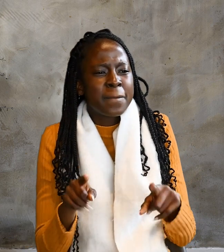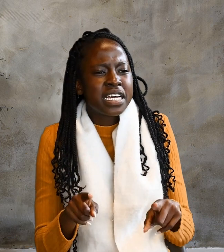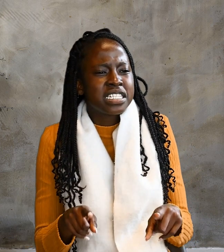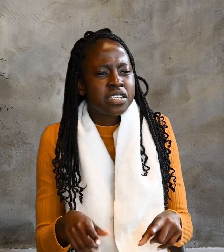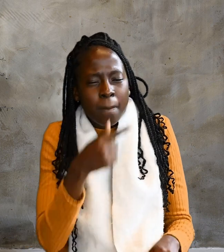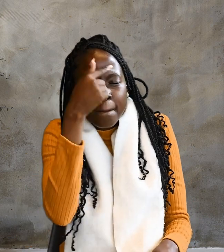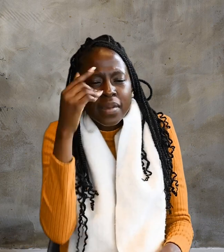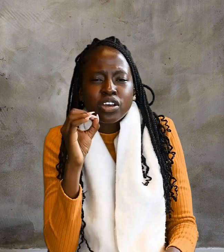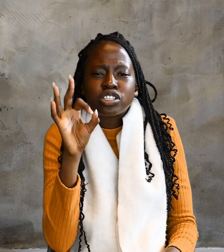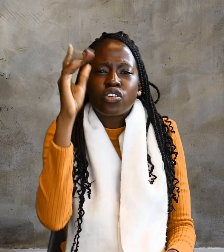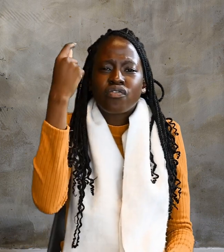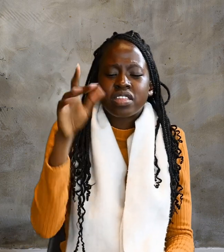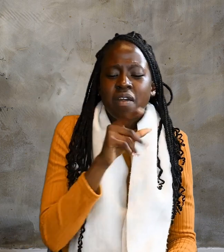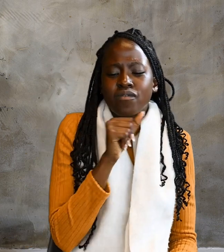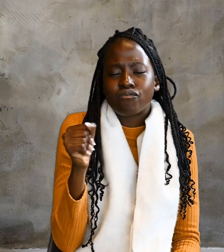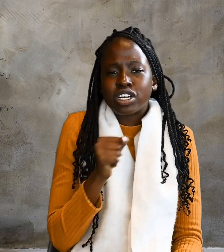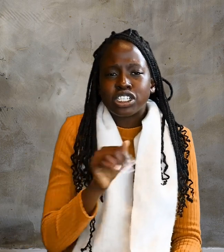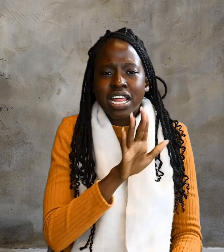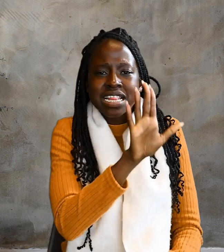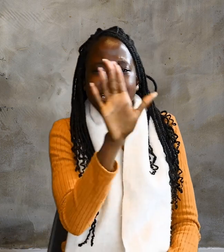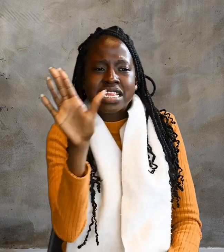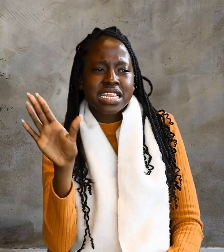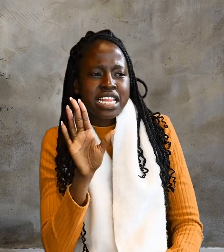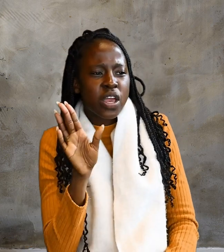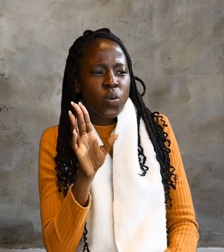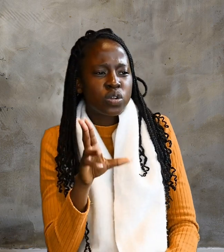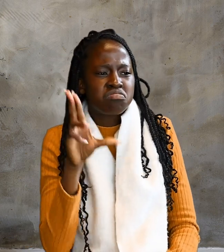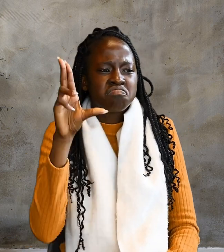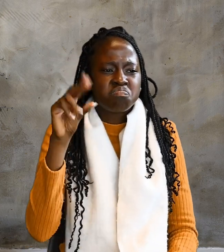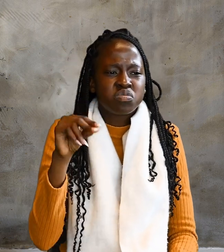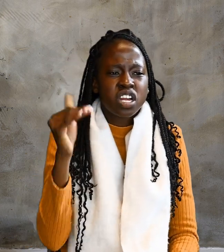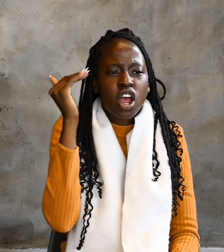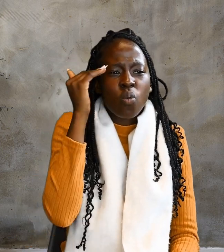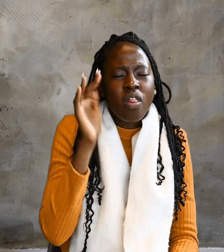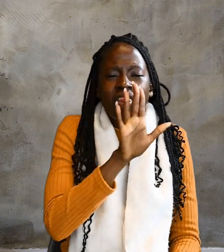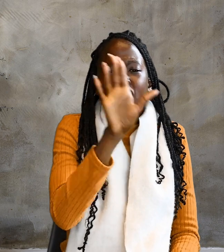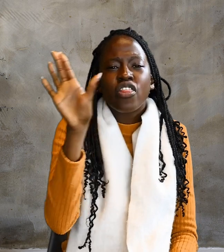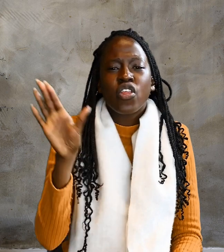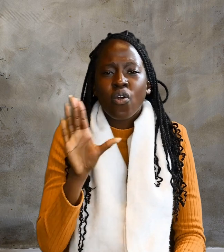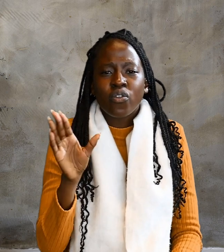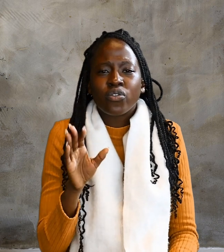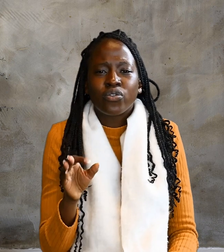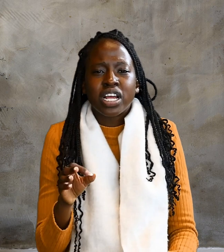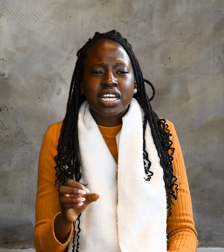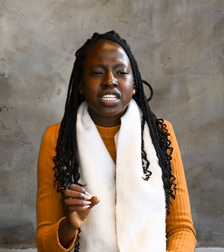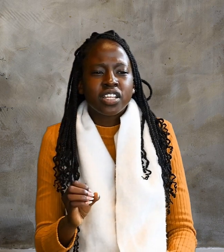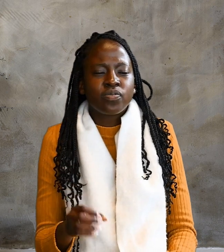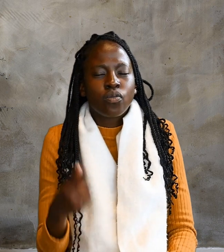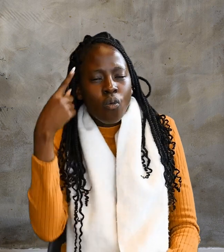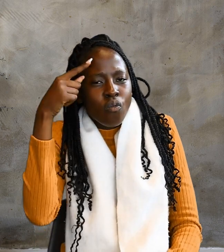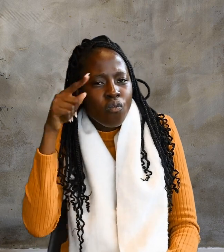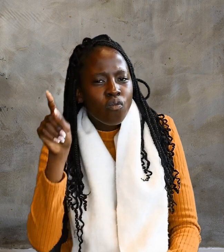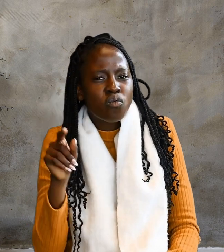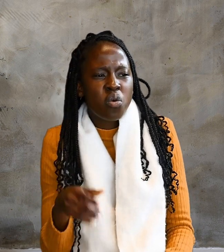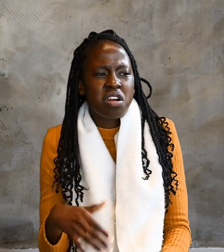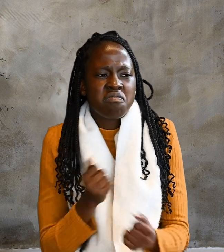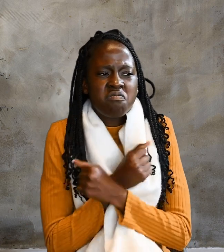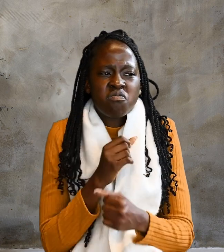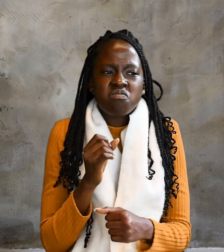Pharisees, they would not openly acknowledge their faith, for fear they would be put out of the synagogue.